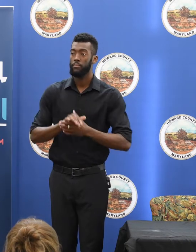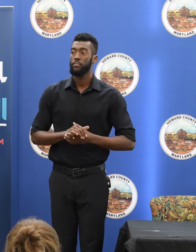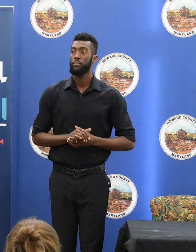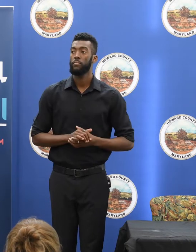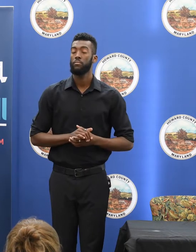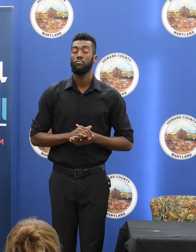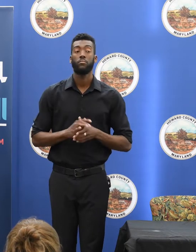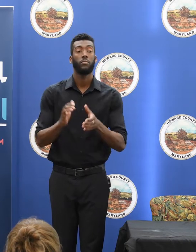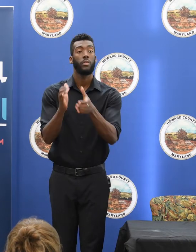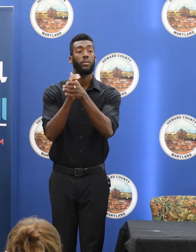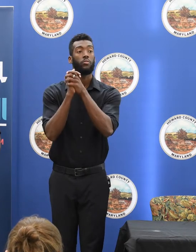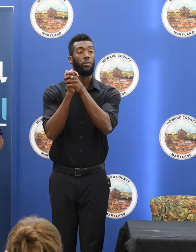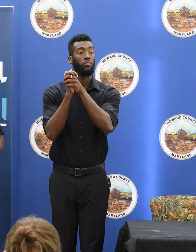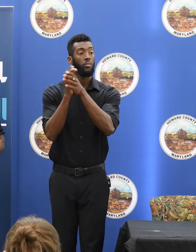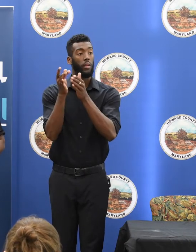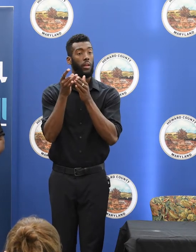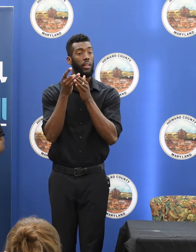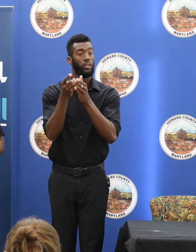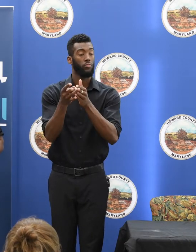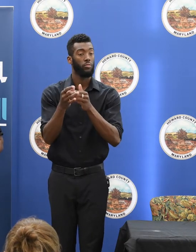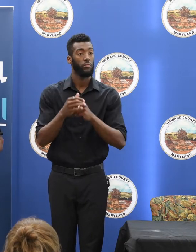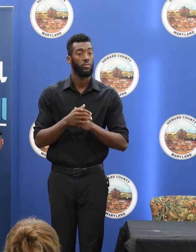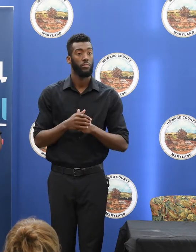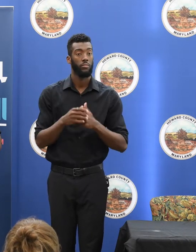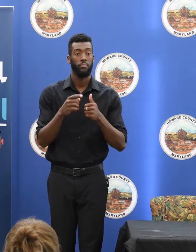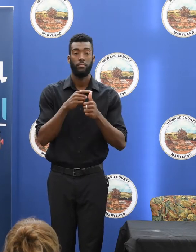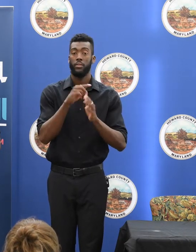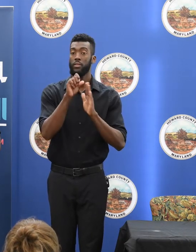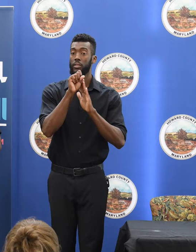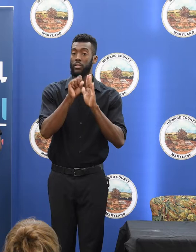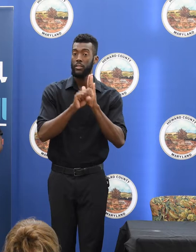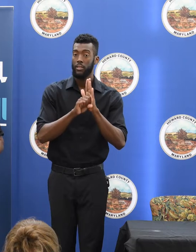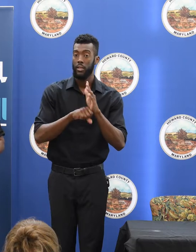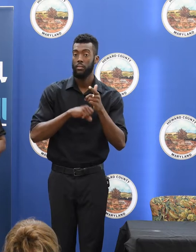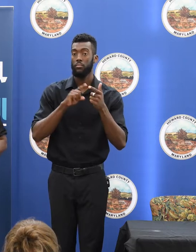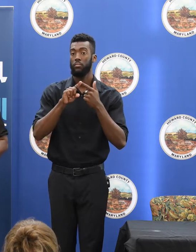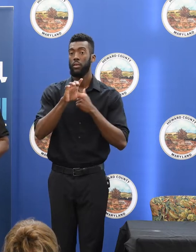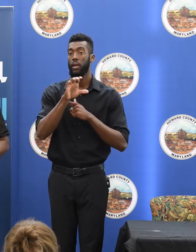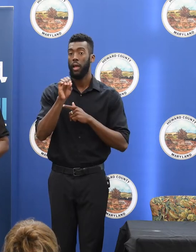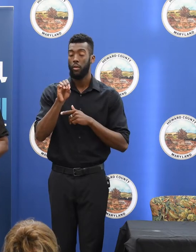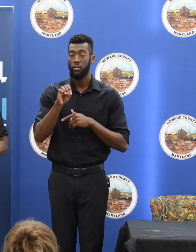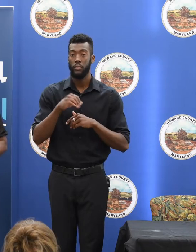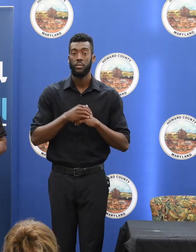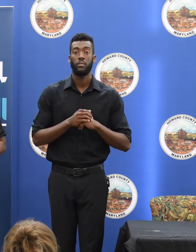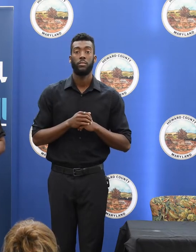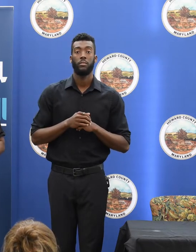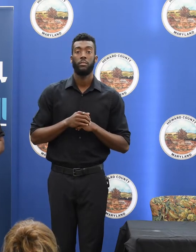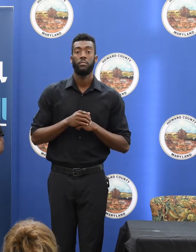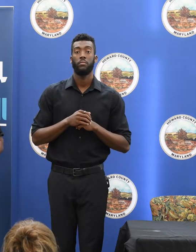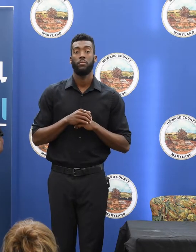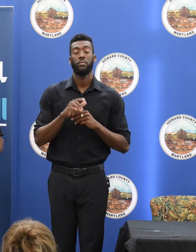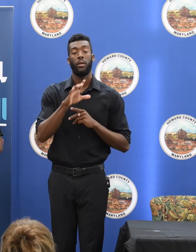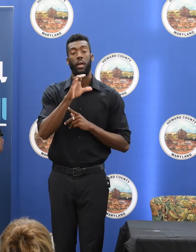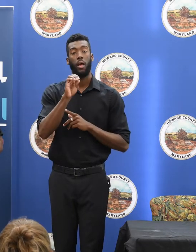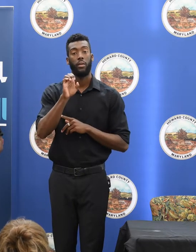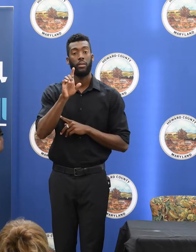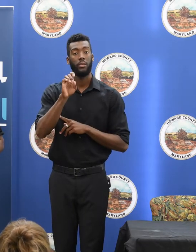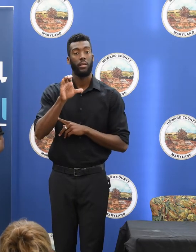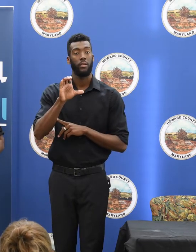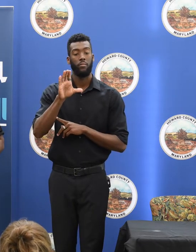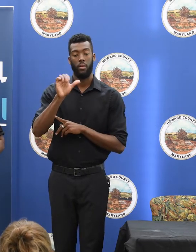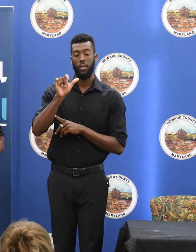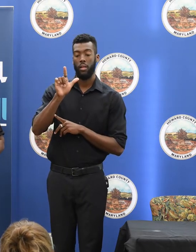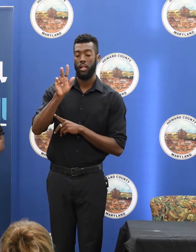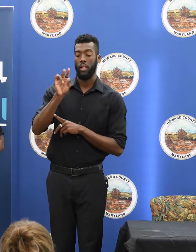want to congratulate all the leadership, both state, county leadership, County Executive Ball, for all the support